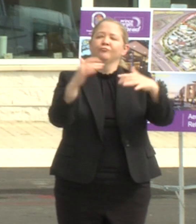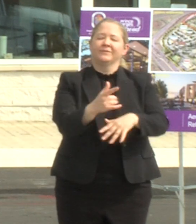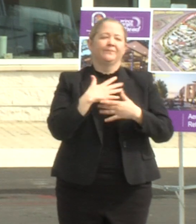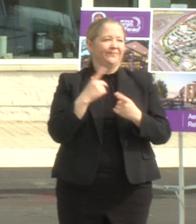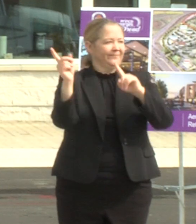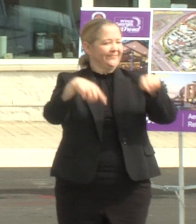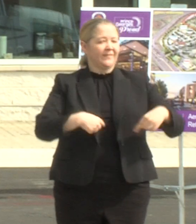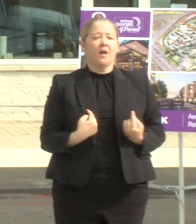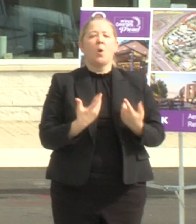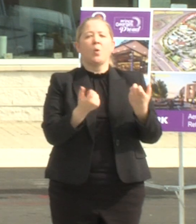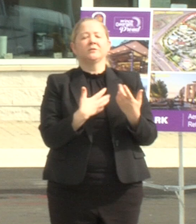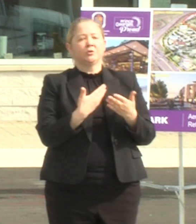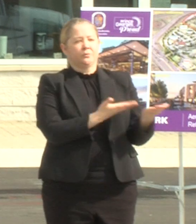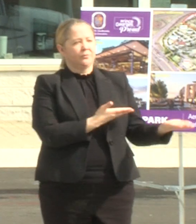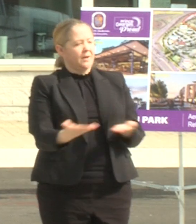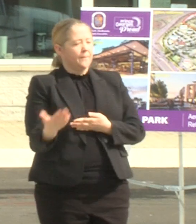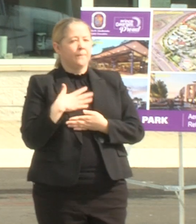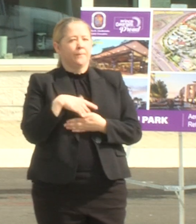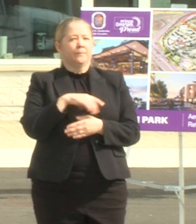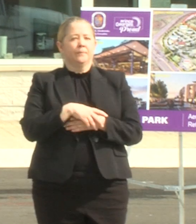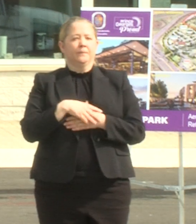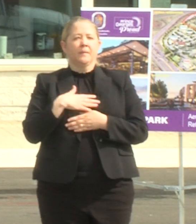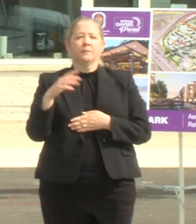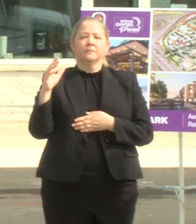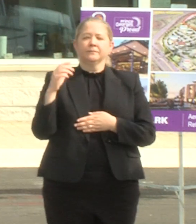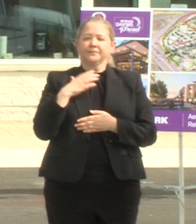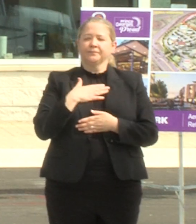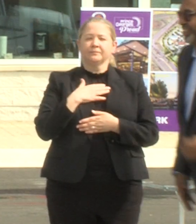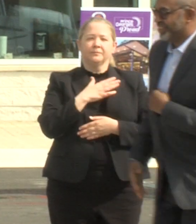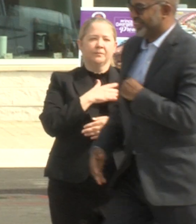i want to bring my brother omar kareem from bannock adventures to the podium